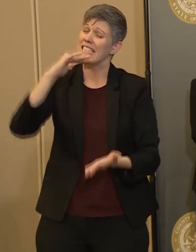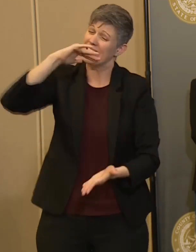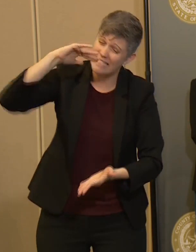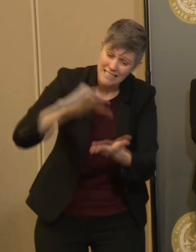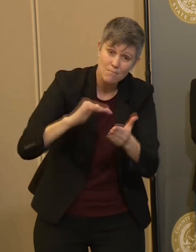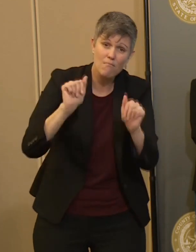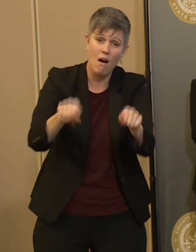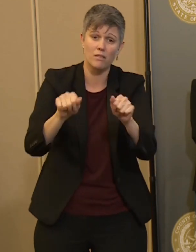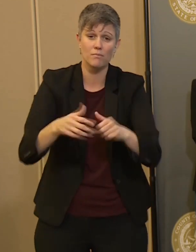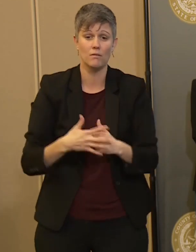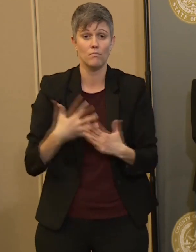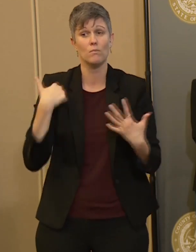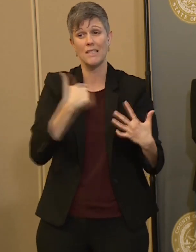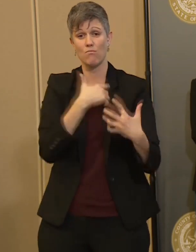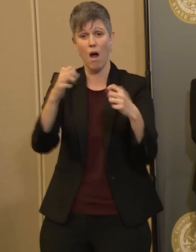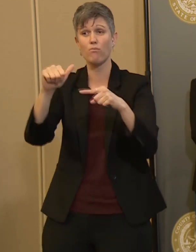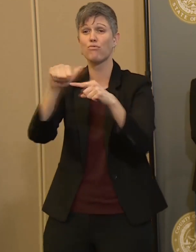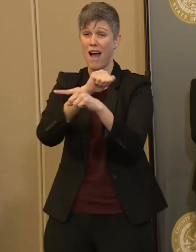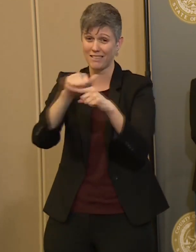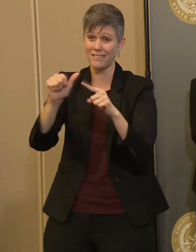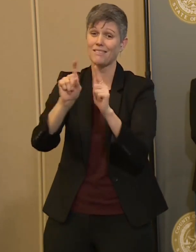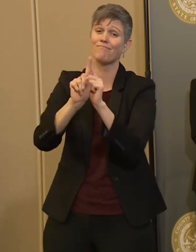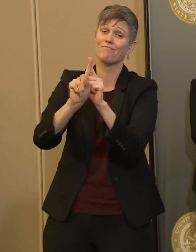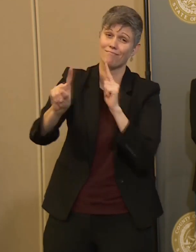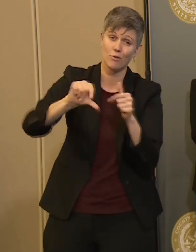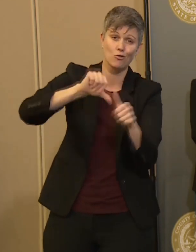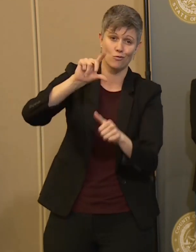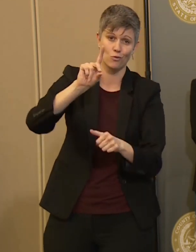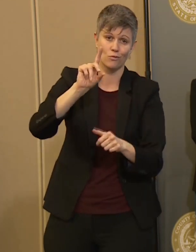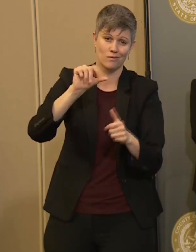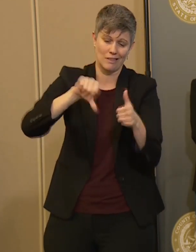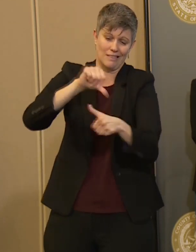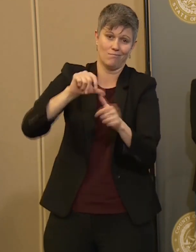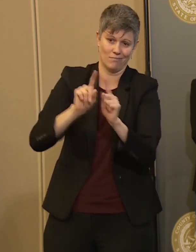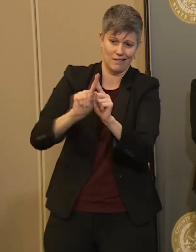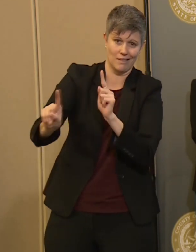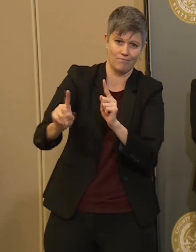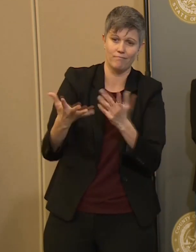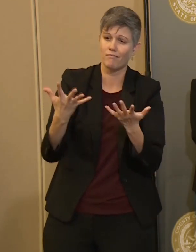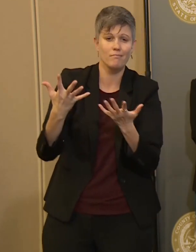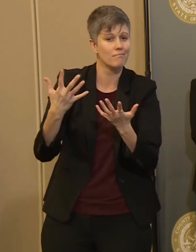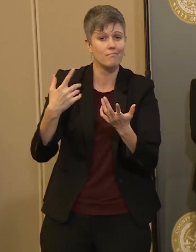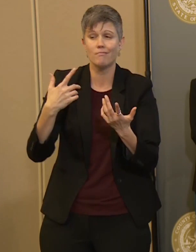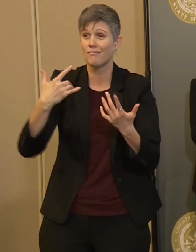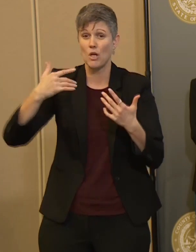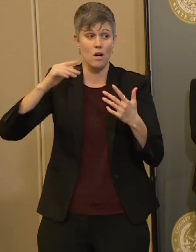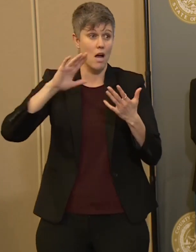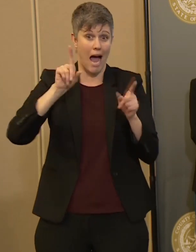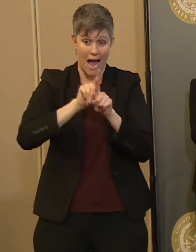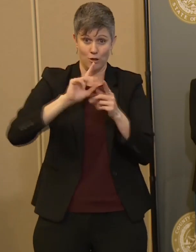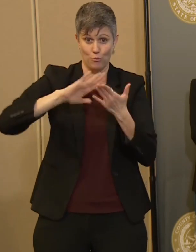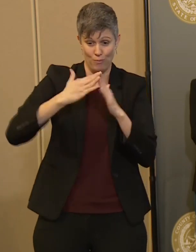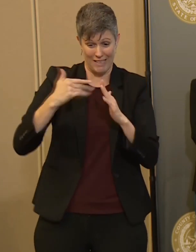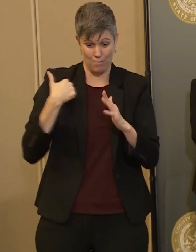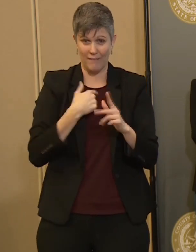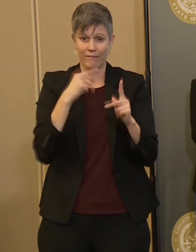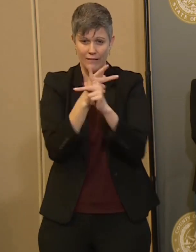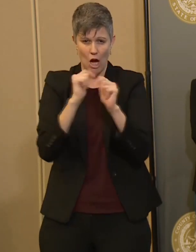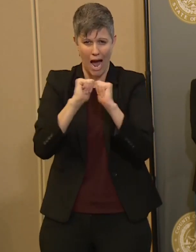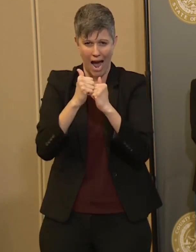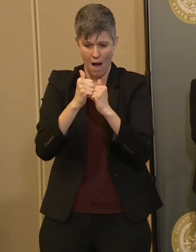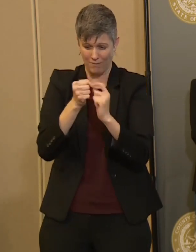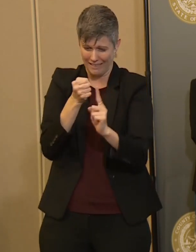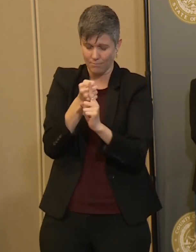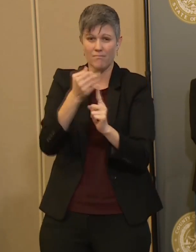social distancing techniques, if we can really work hard together as a community to reach that 90% together,